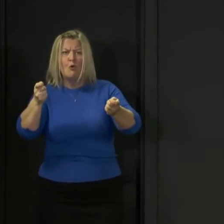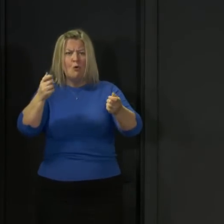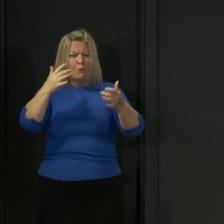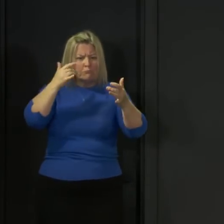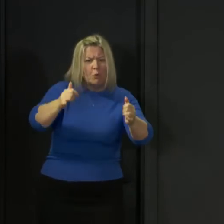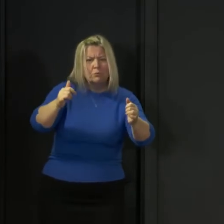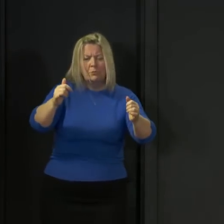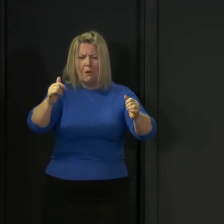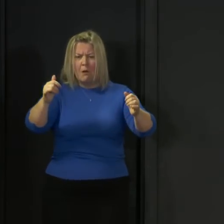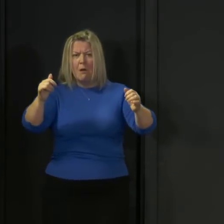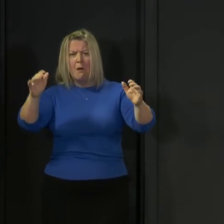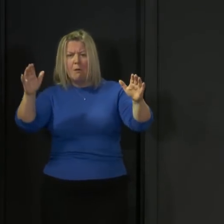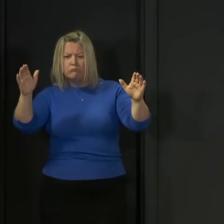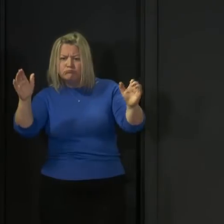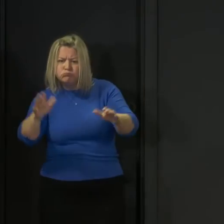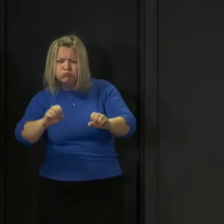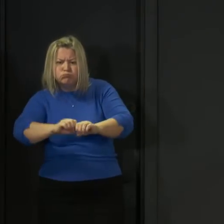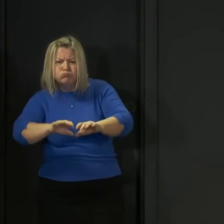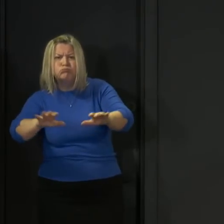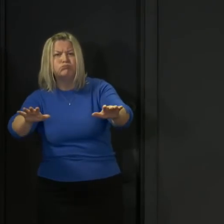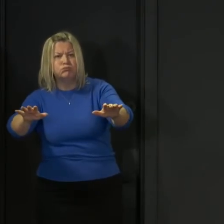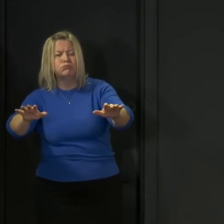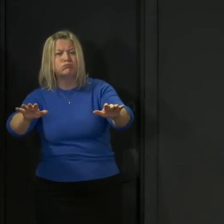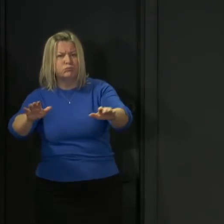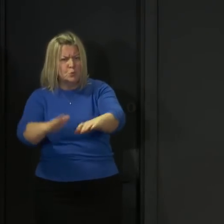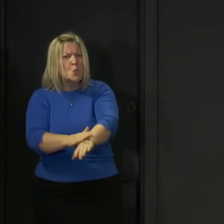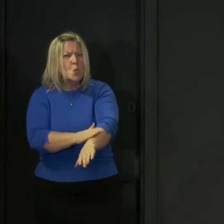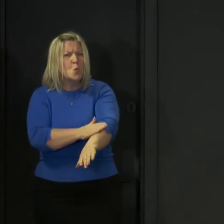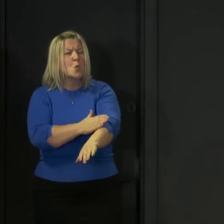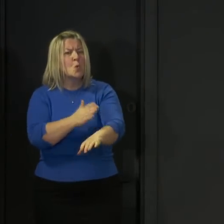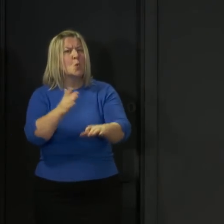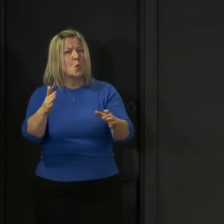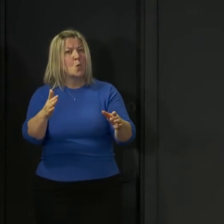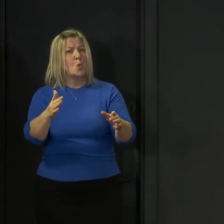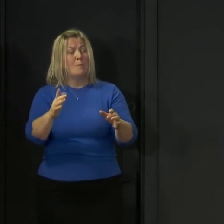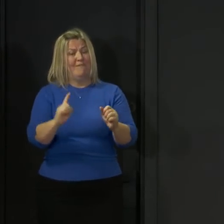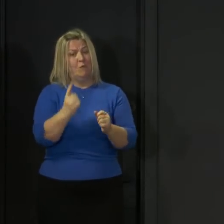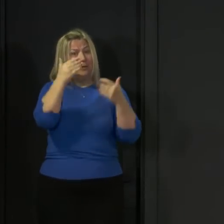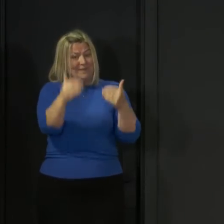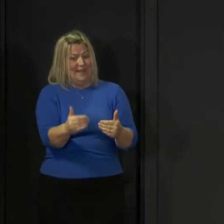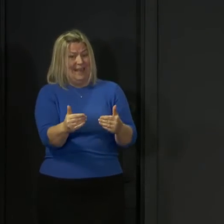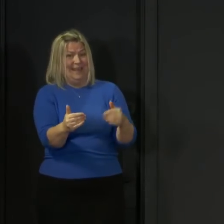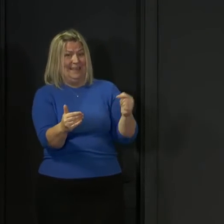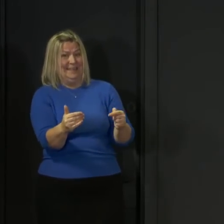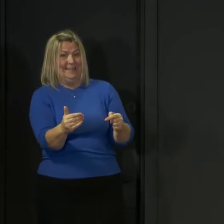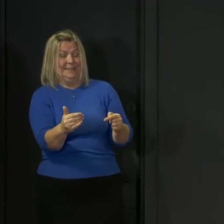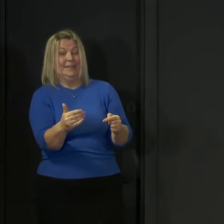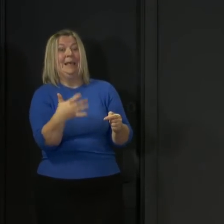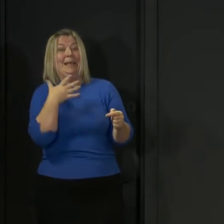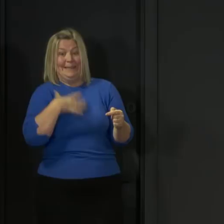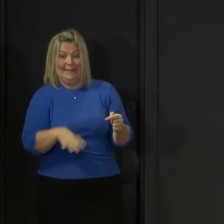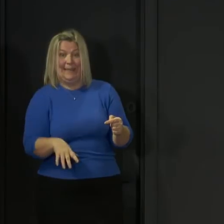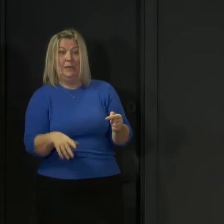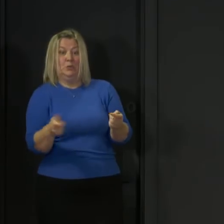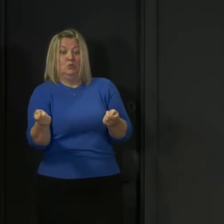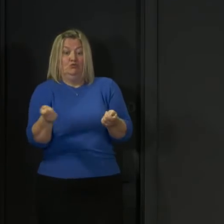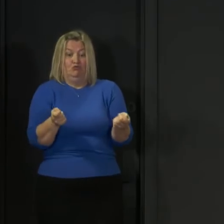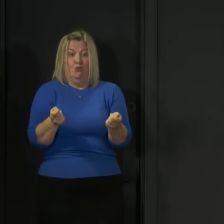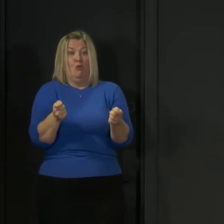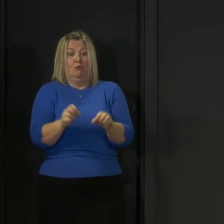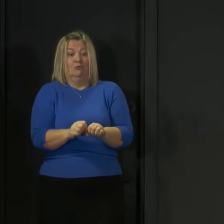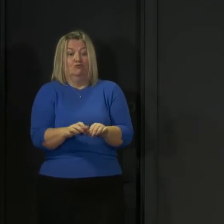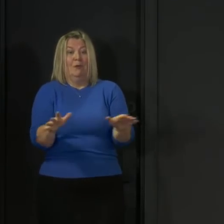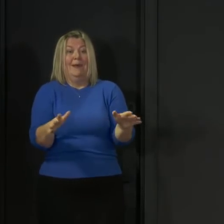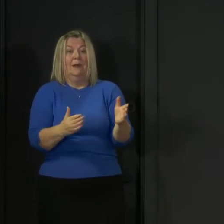as we go into the first phase of that, it will become dependent on us being able to keep the virus suppressed through test, trace and isolate. And there will